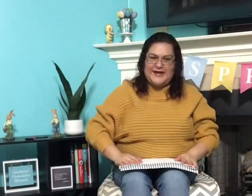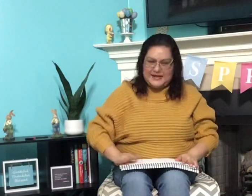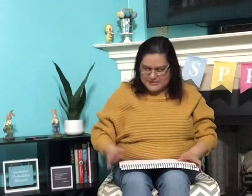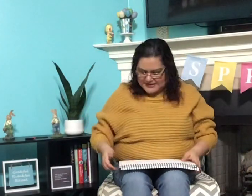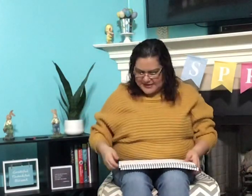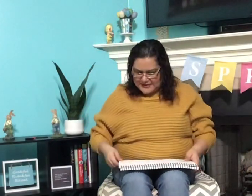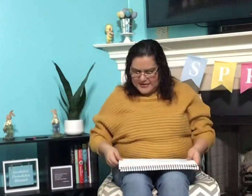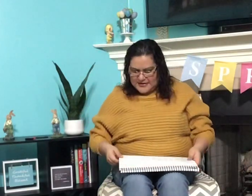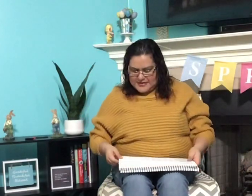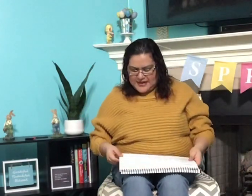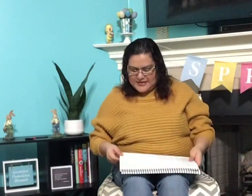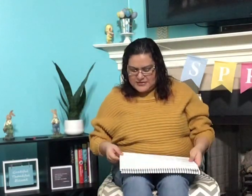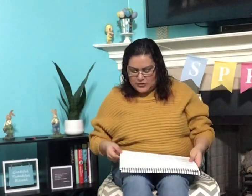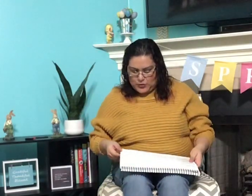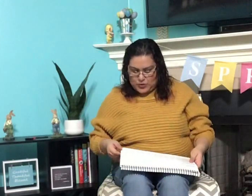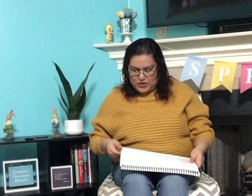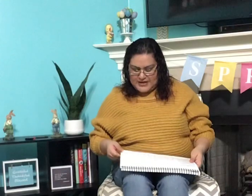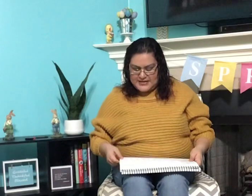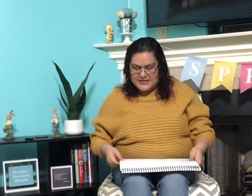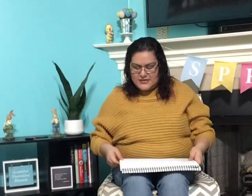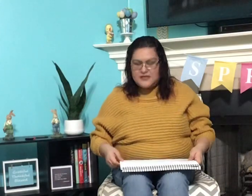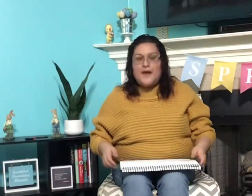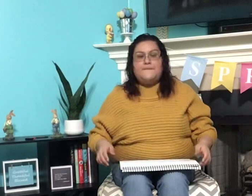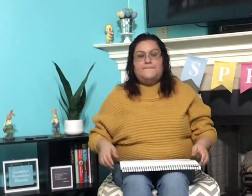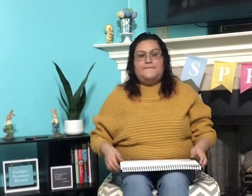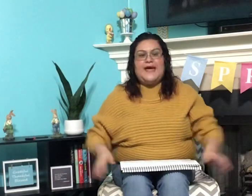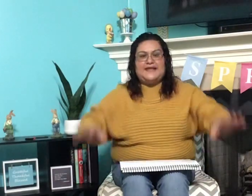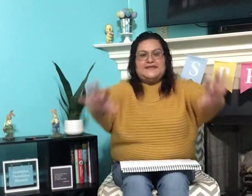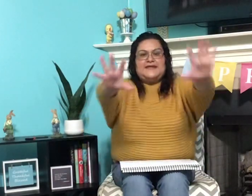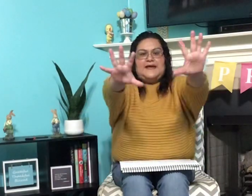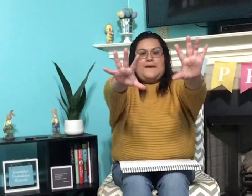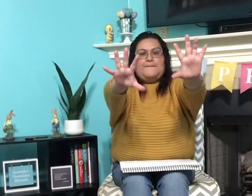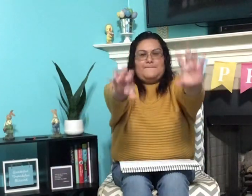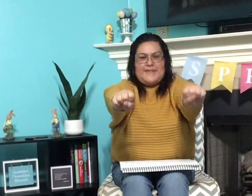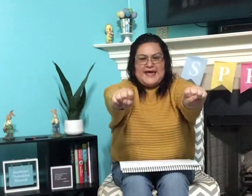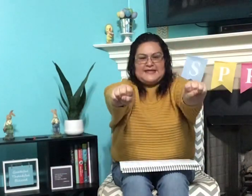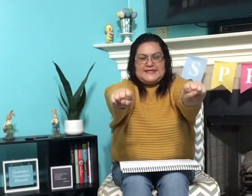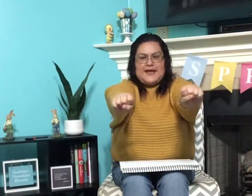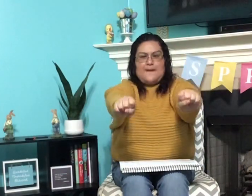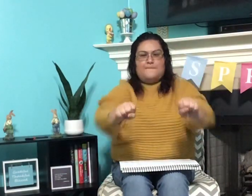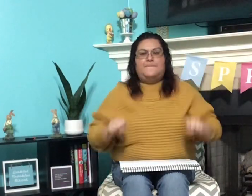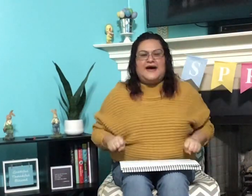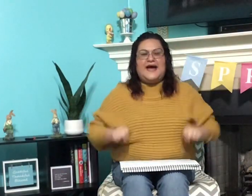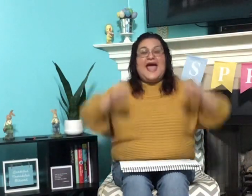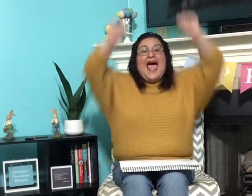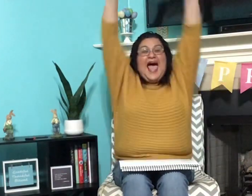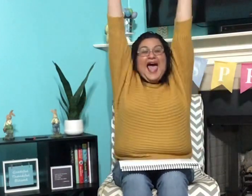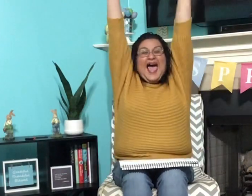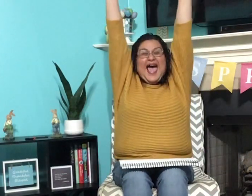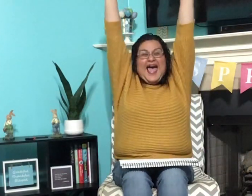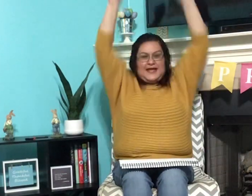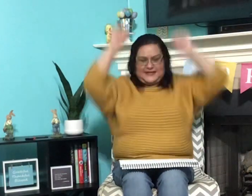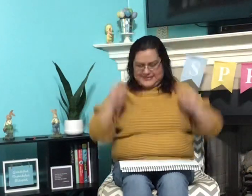house today. Okay, so the word is bet, bet, b, ah, t,